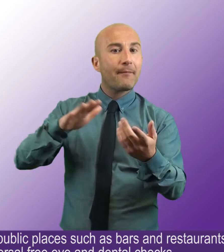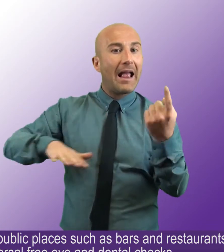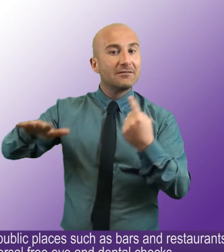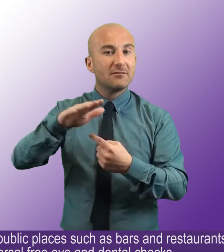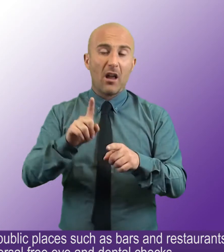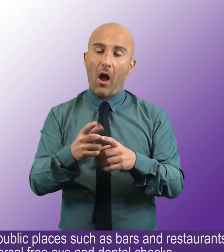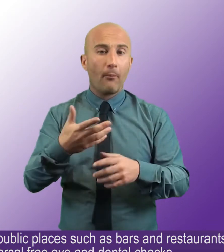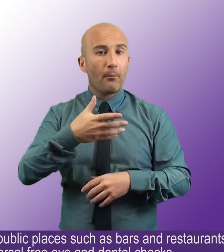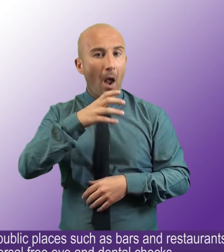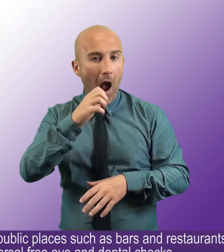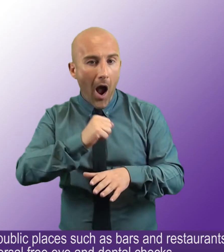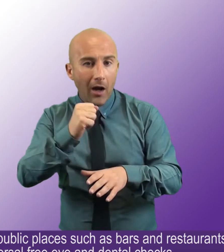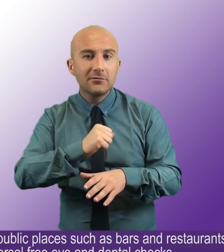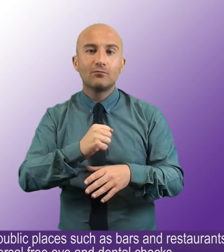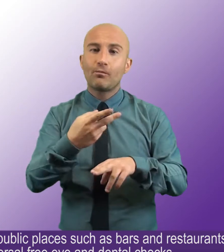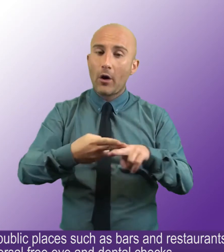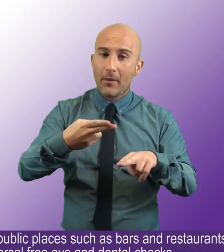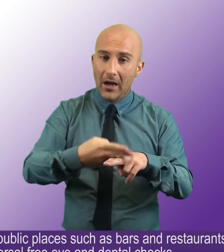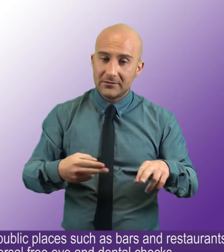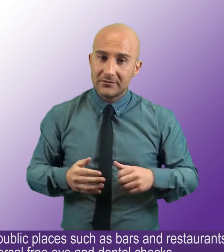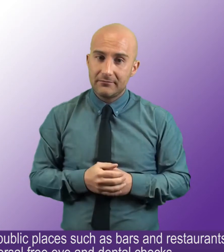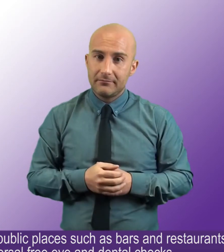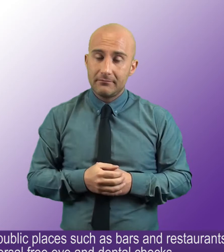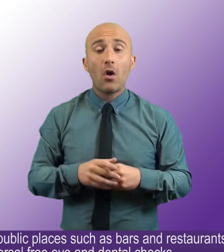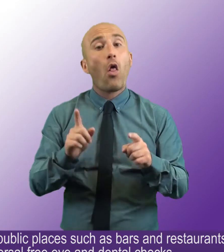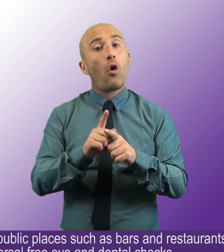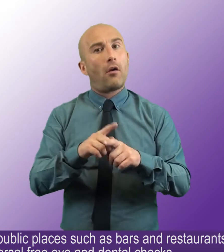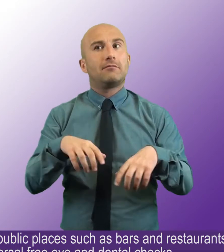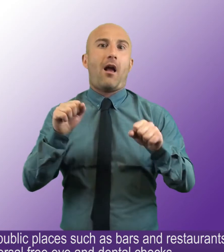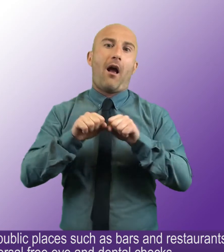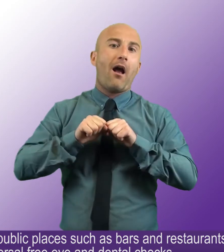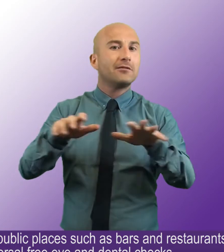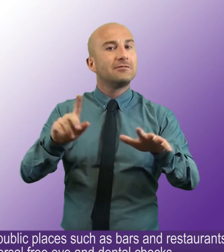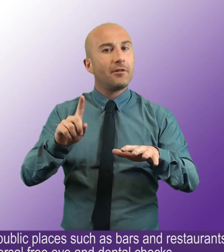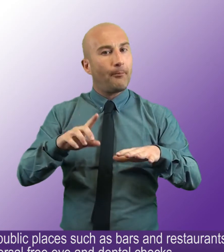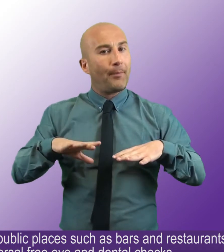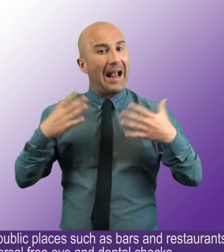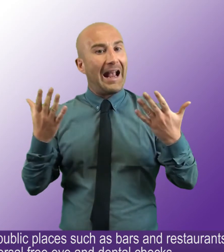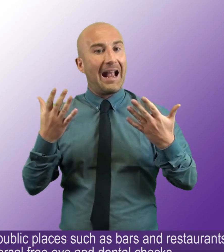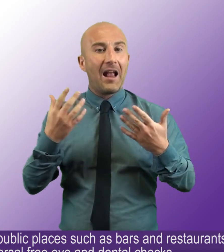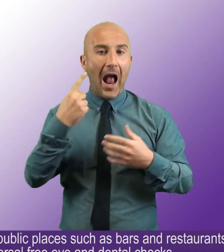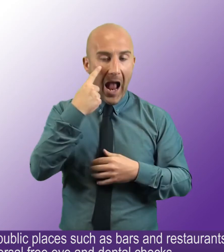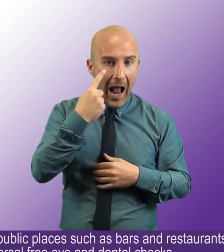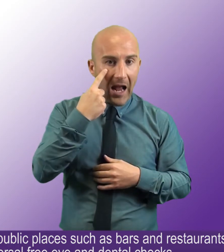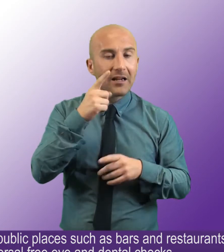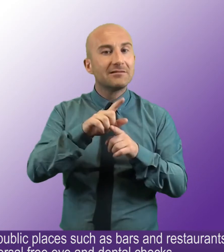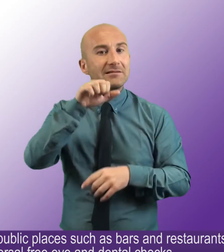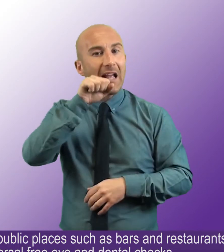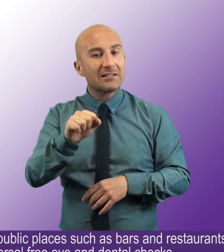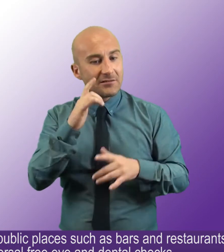places, such as bars and restaurants. It also introduced universal free eye